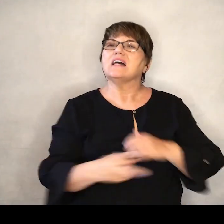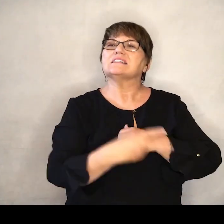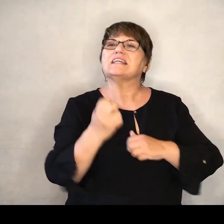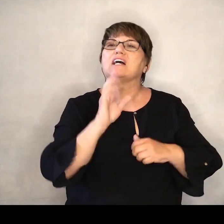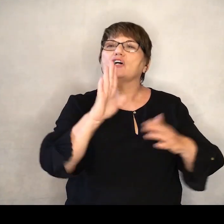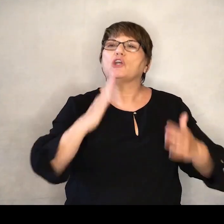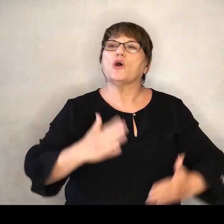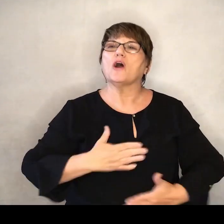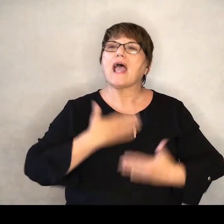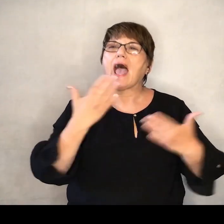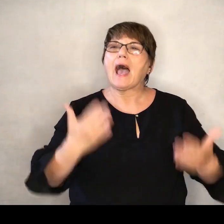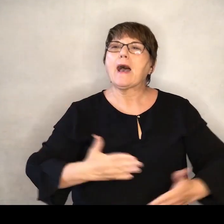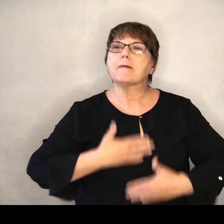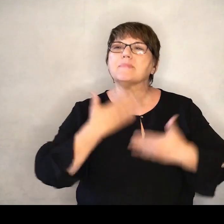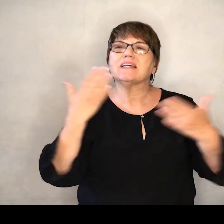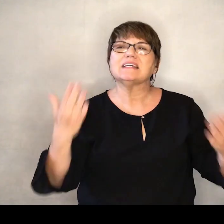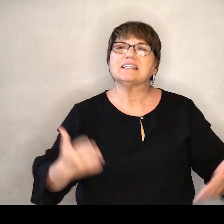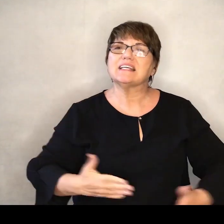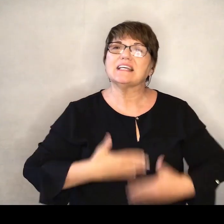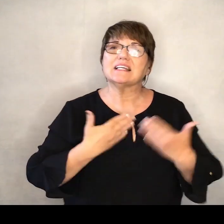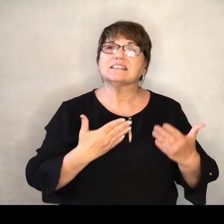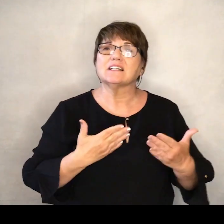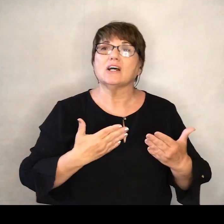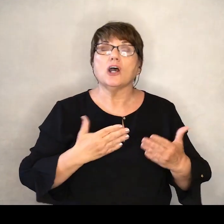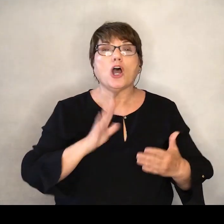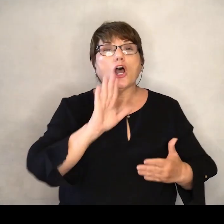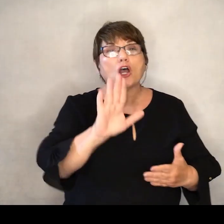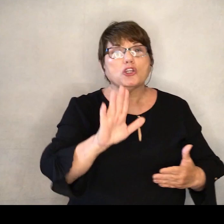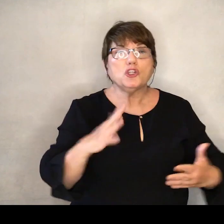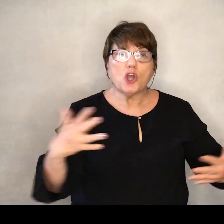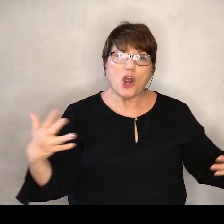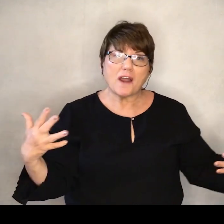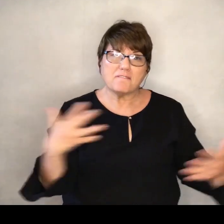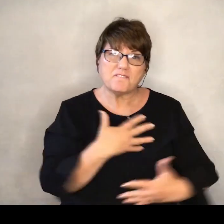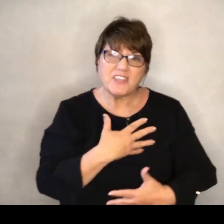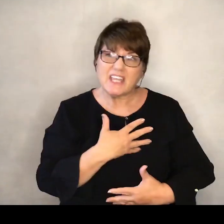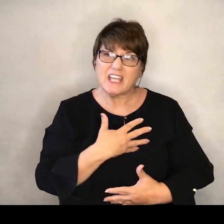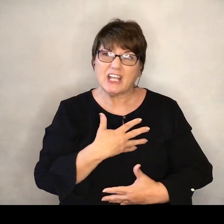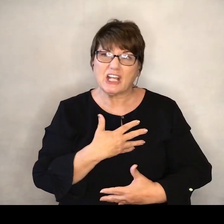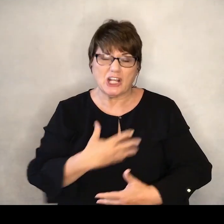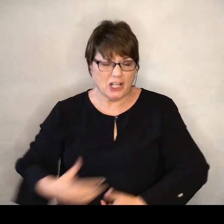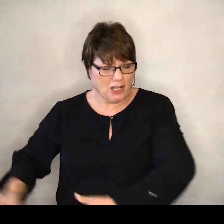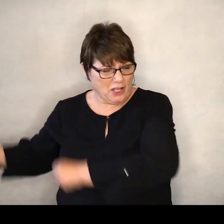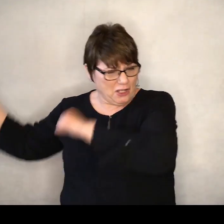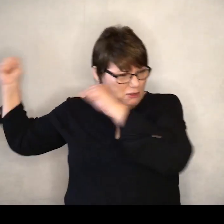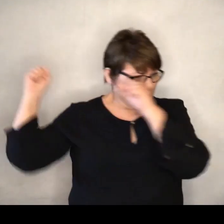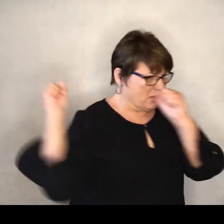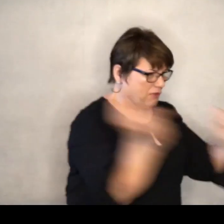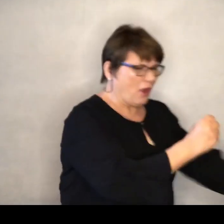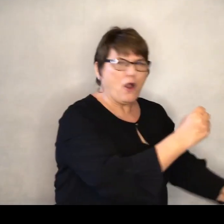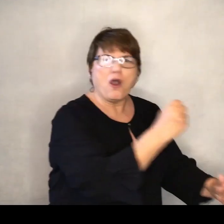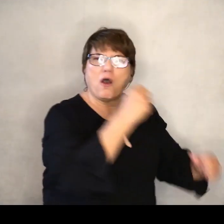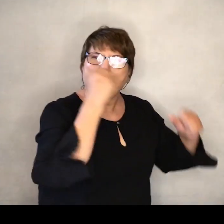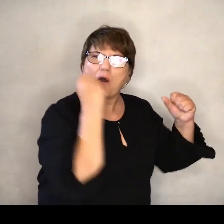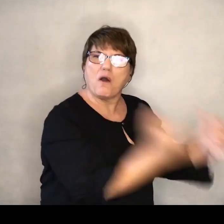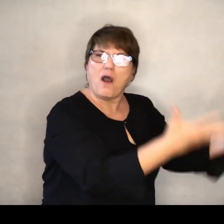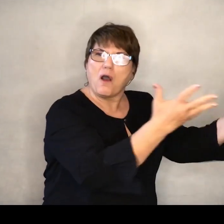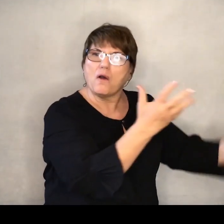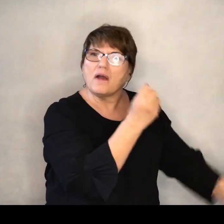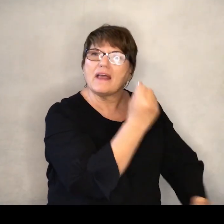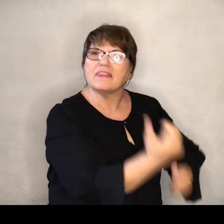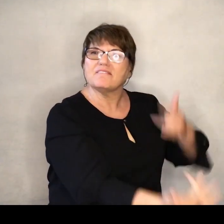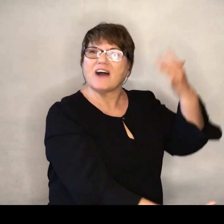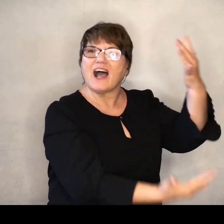happiness He He will take breath your fire